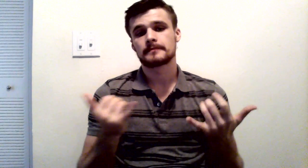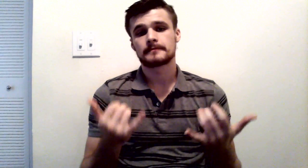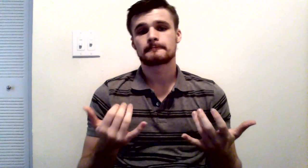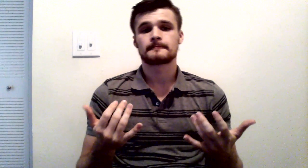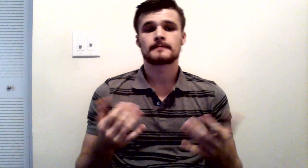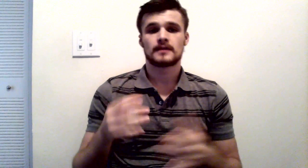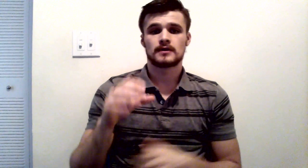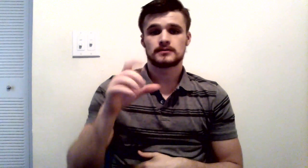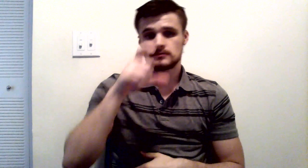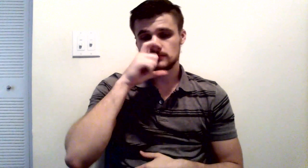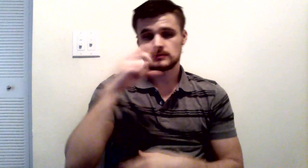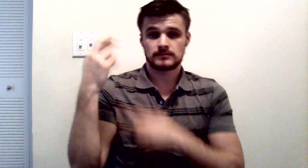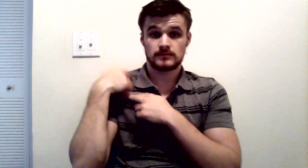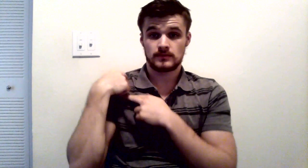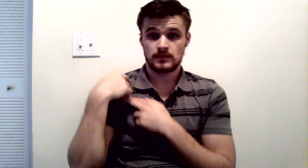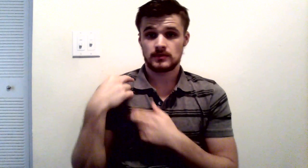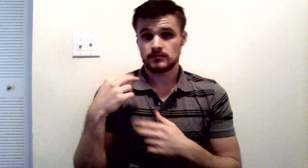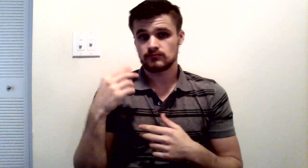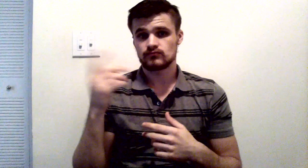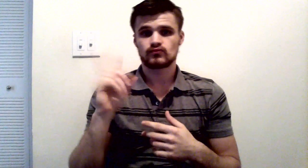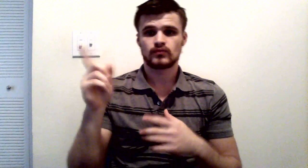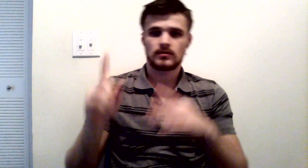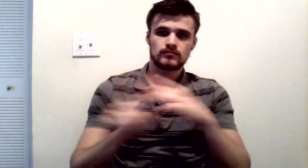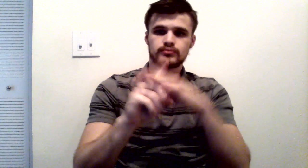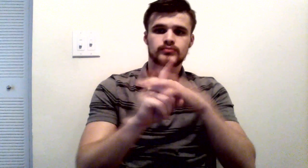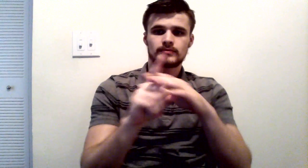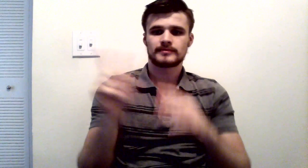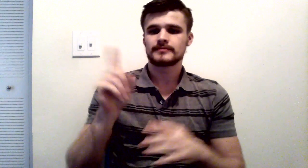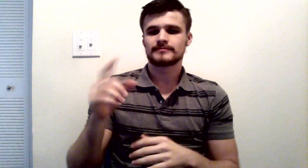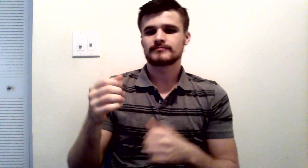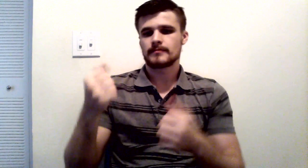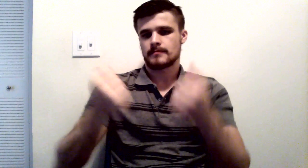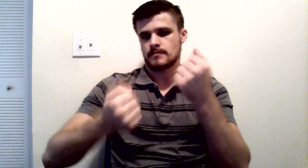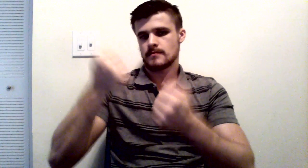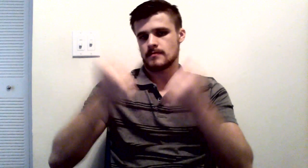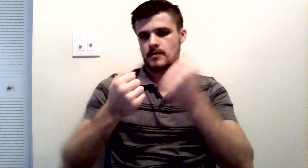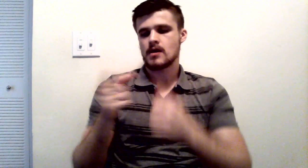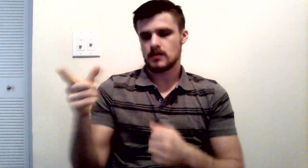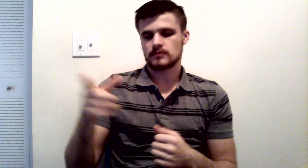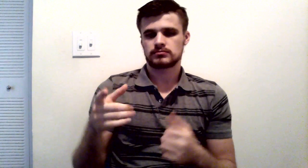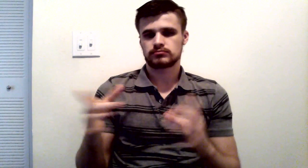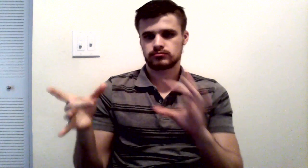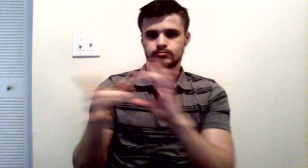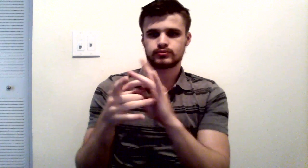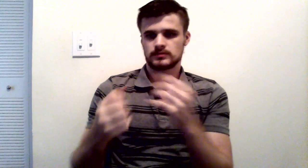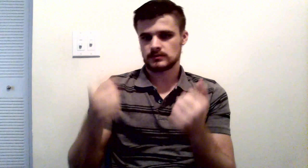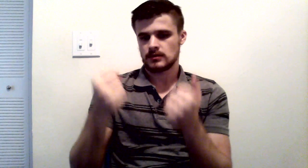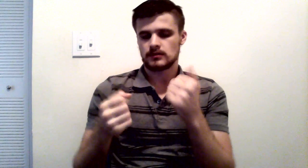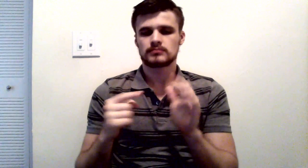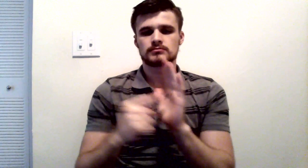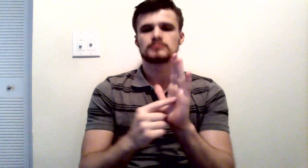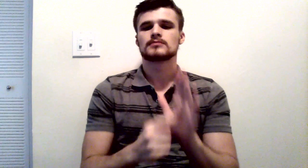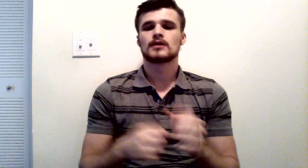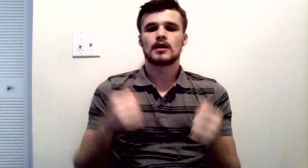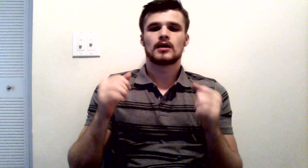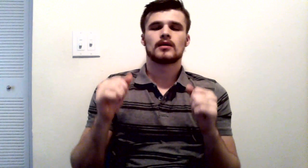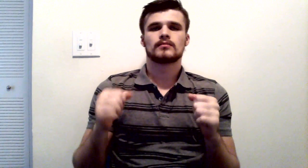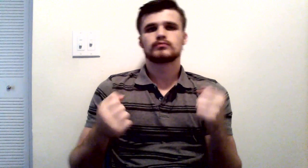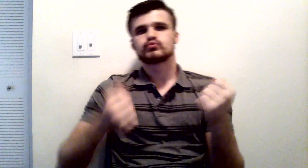using motor vehicle offenses. When you drive down the highway, if you get pulled over doing 85 in a 55, and you say to the trooper,